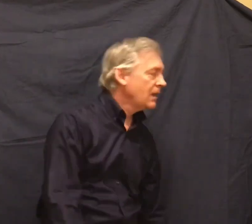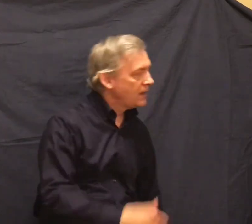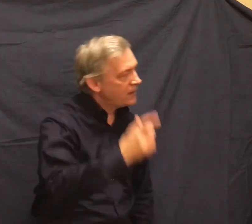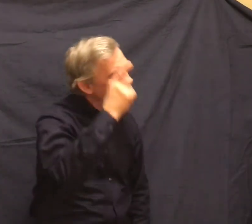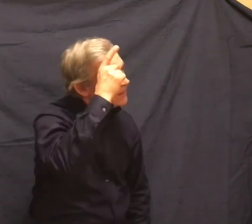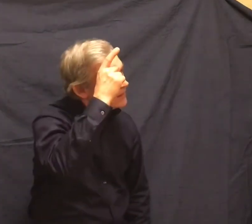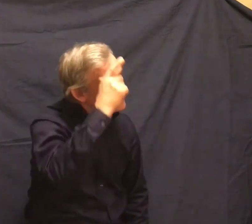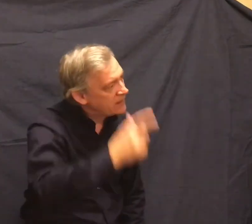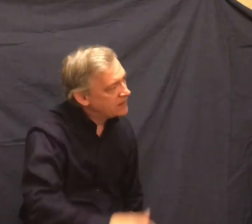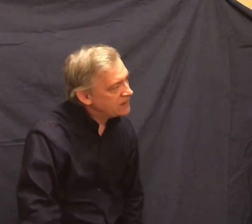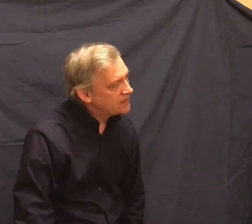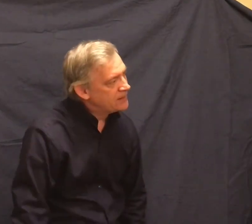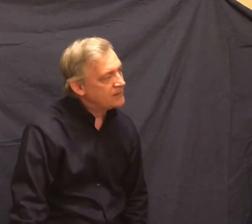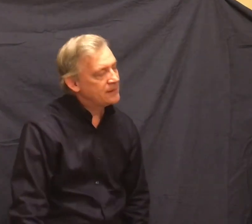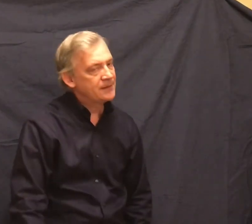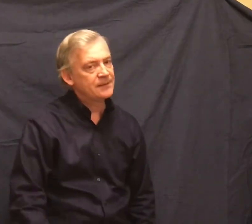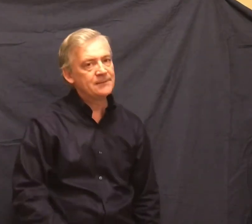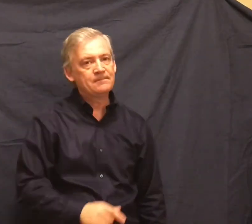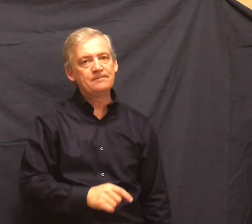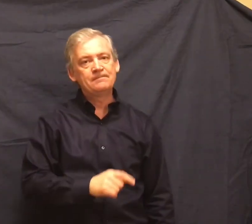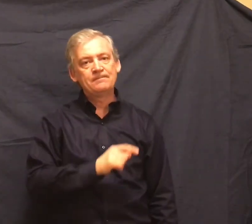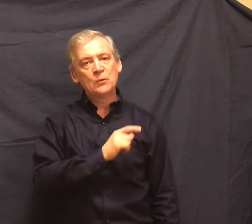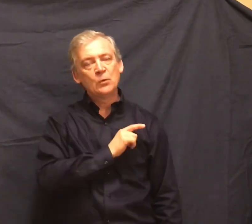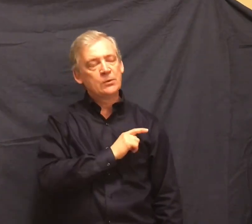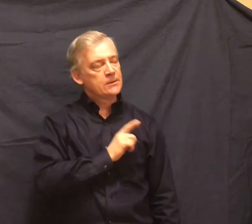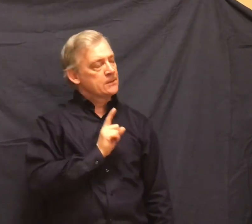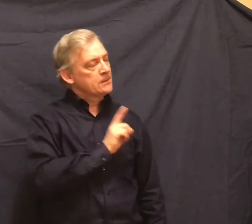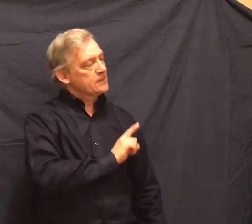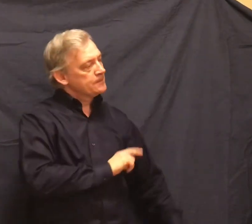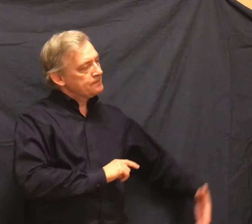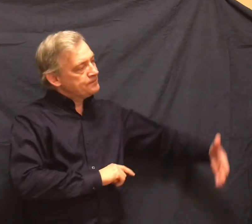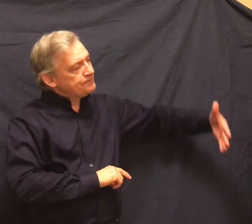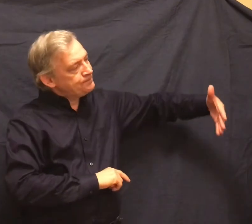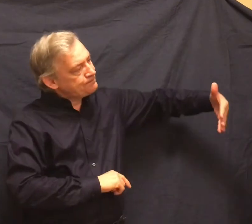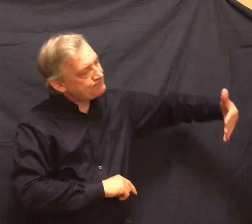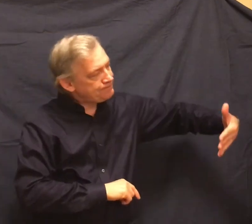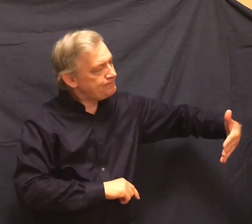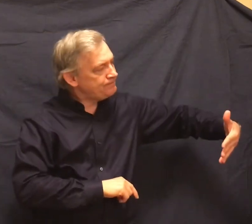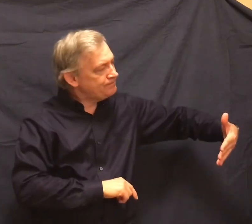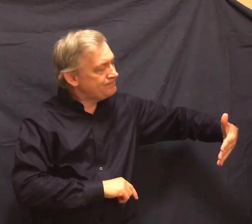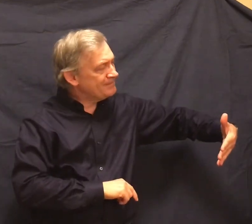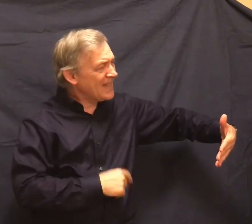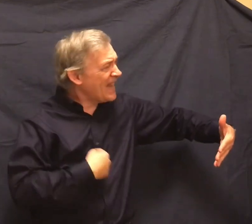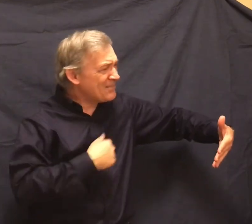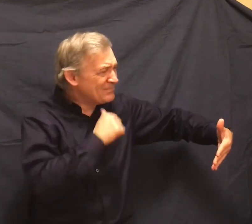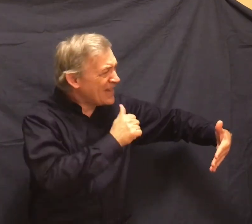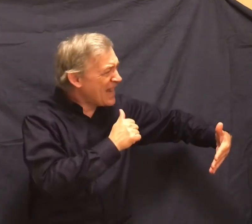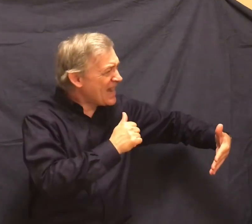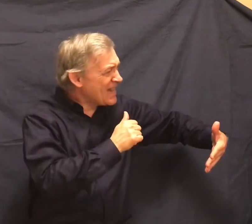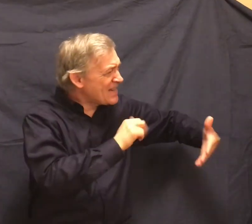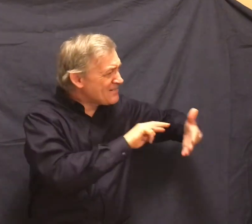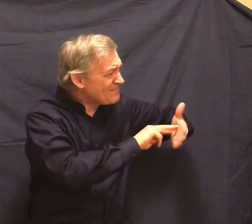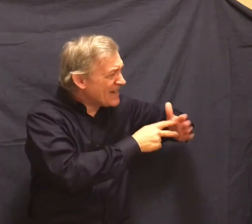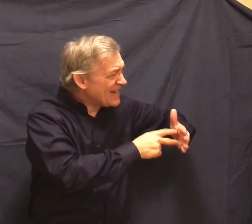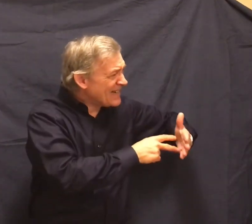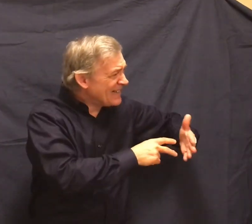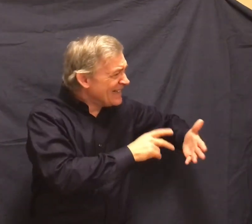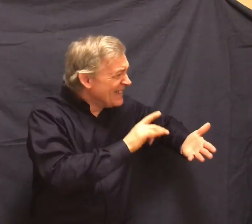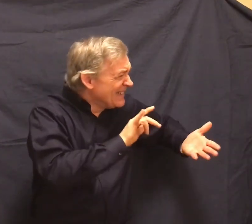George put his hand on Lenny's shoulder. I ain't taking it away just for meanness. That mouse ain't fresh, Lenny. And